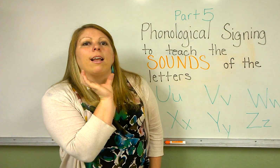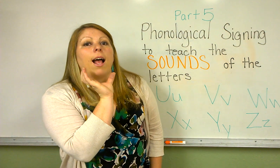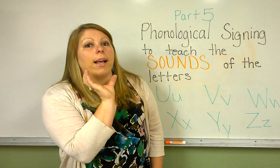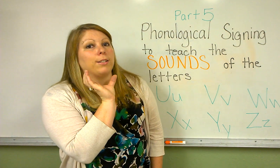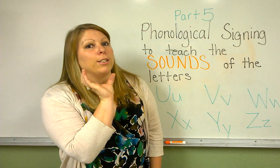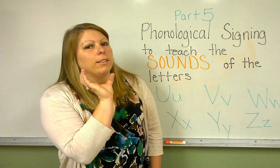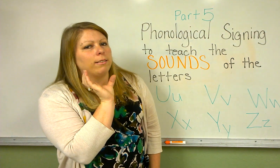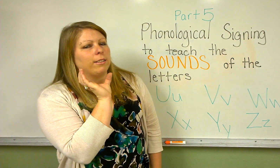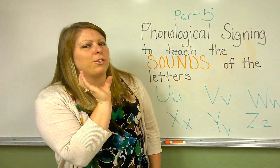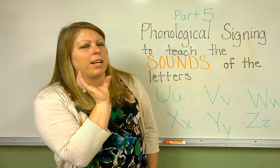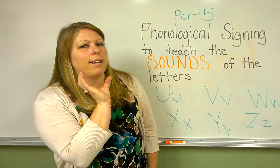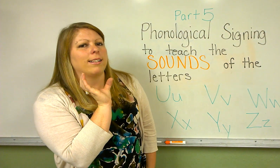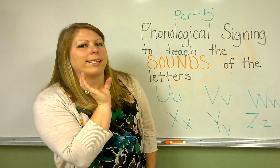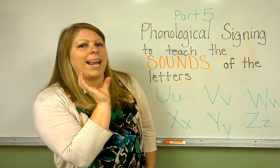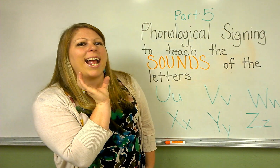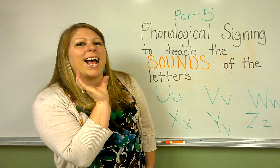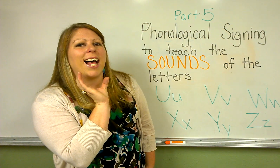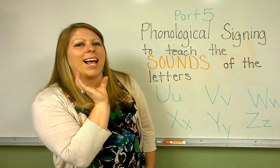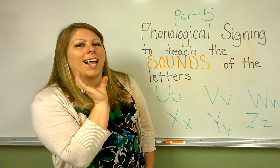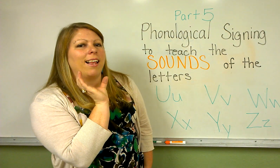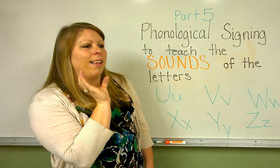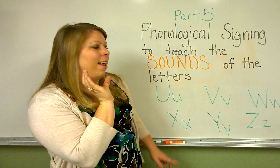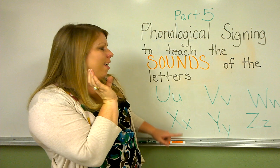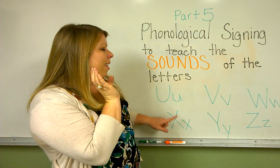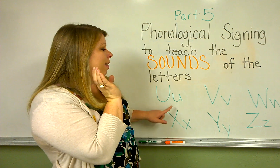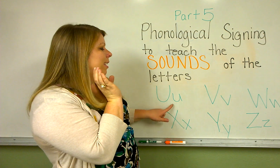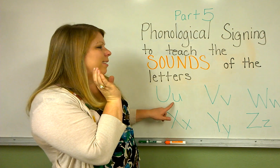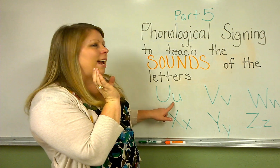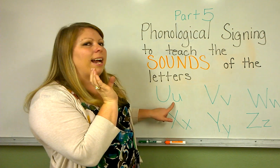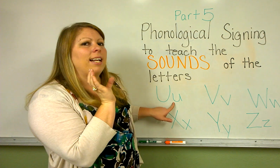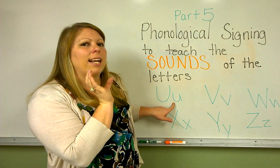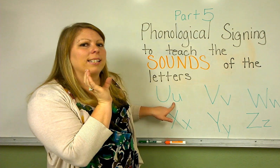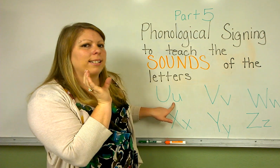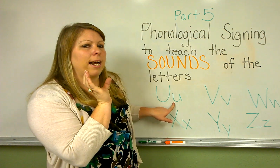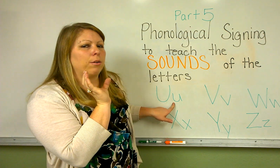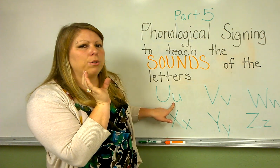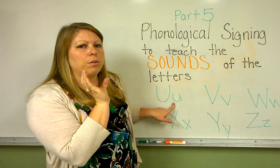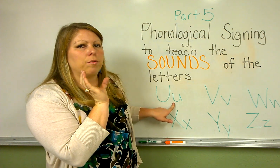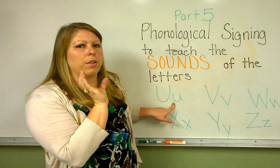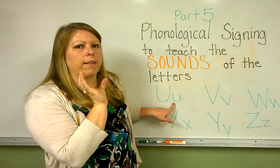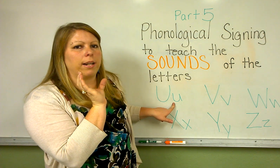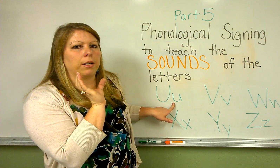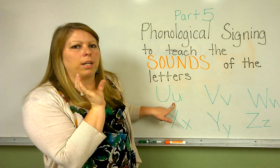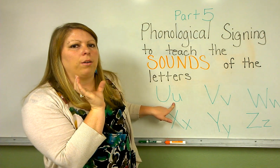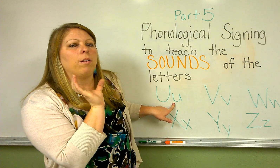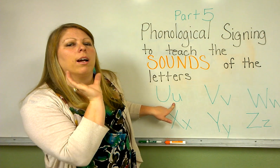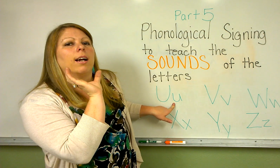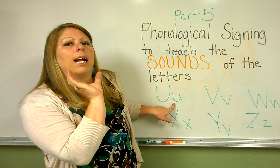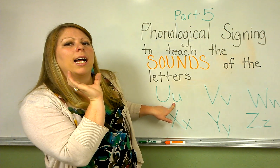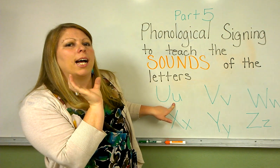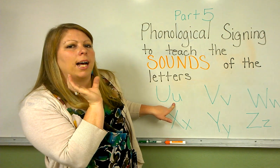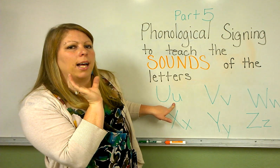under your chin, and say uh. The sign and sound for the letter U are uh.